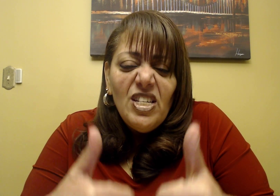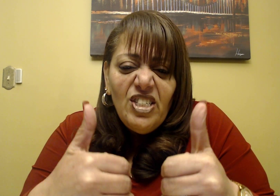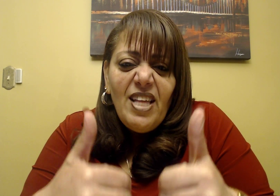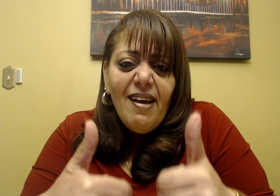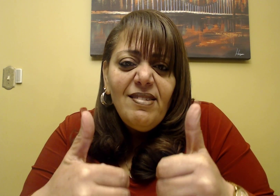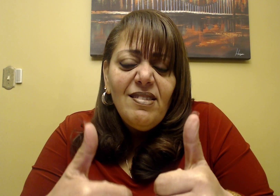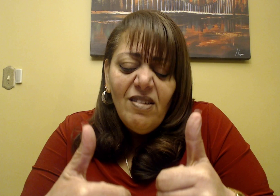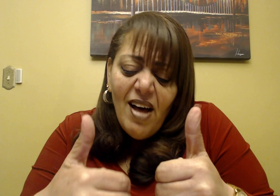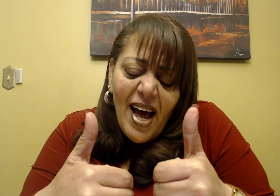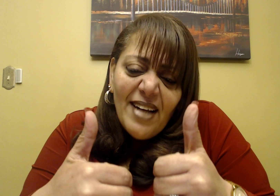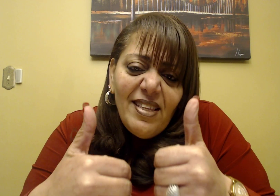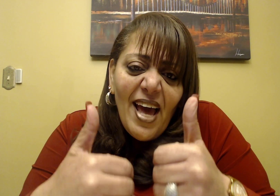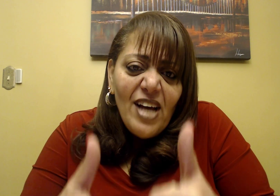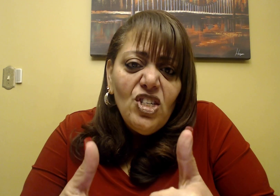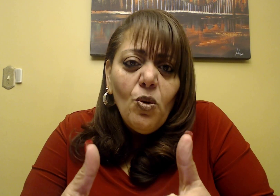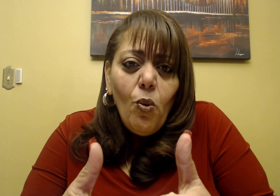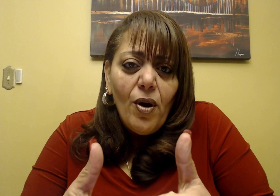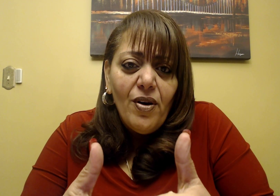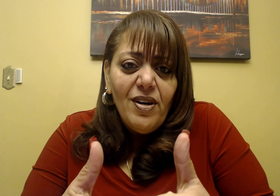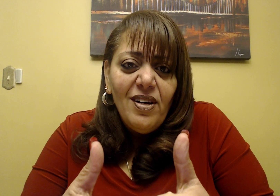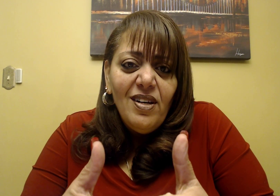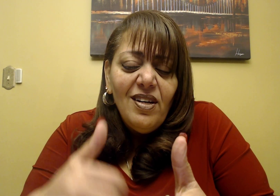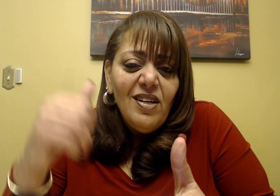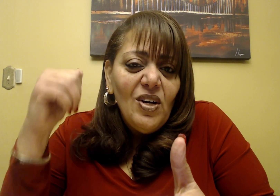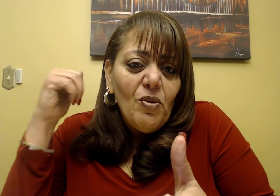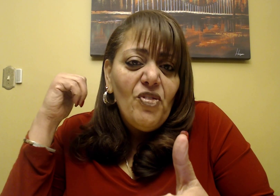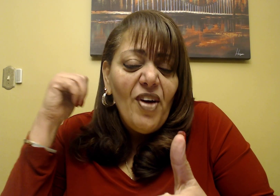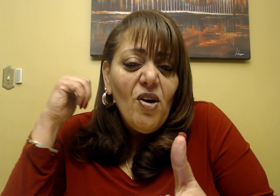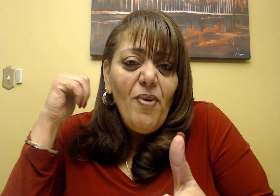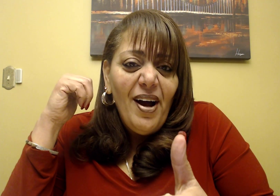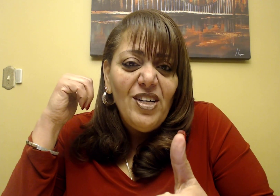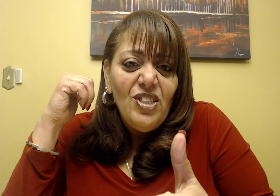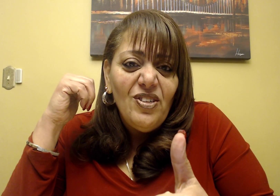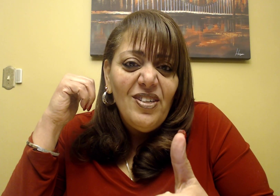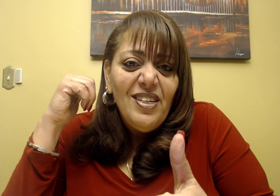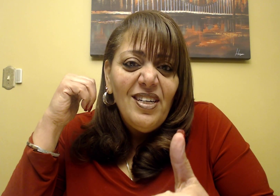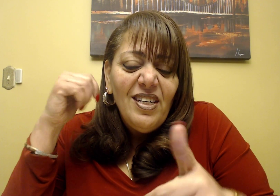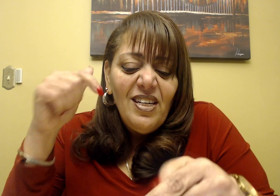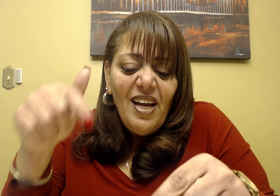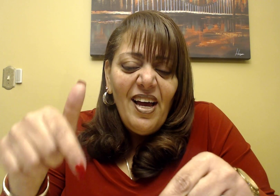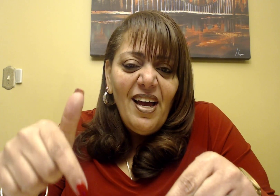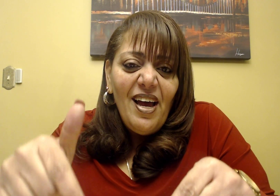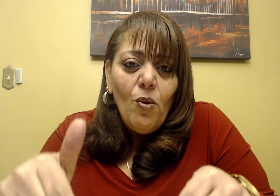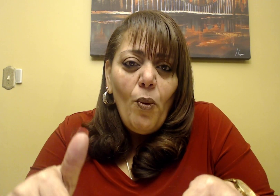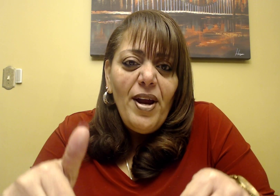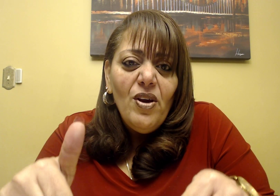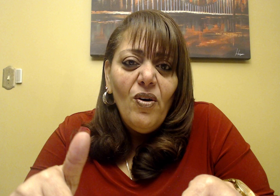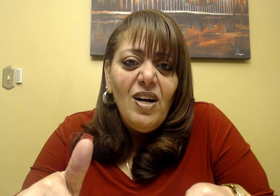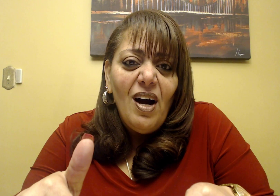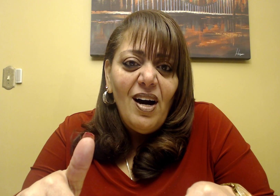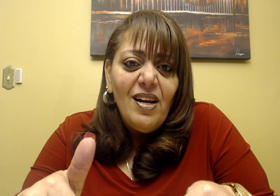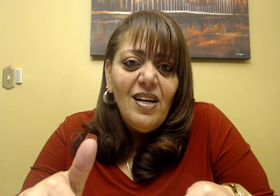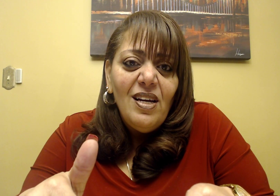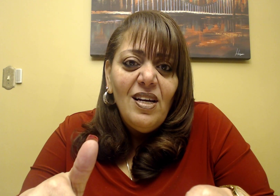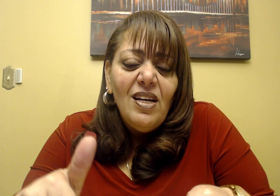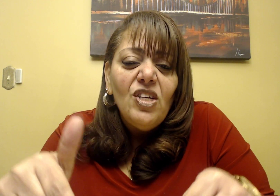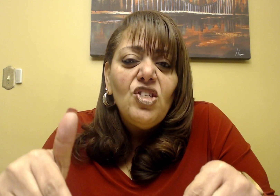Stand still at the edge of the water with Pharaoh behind you and waiting on God to